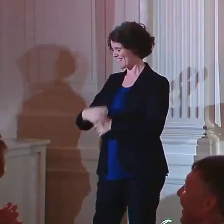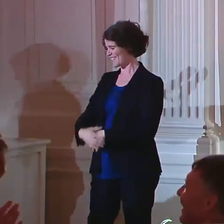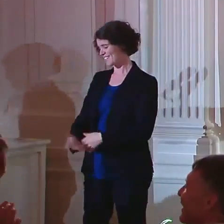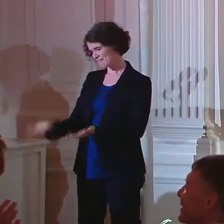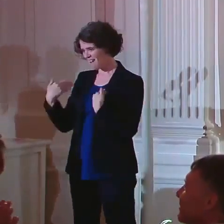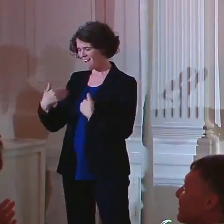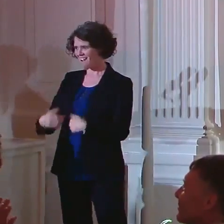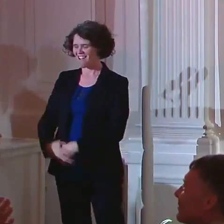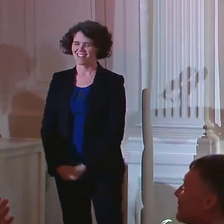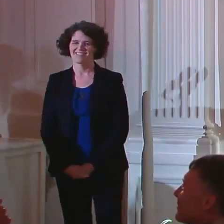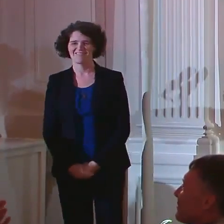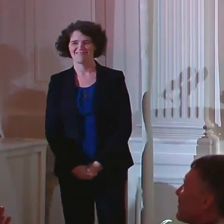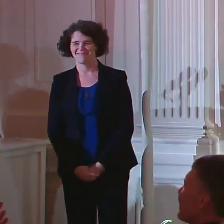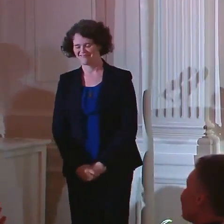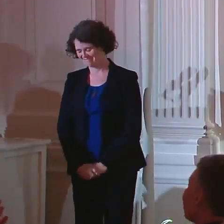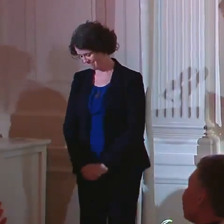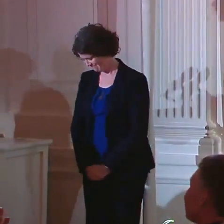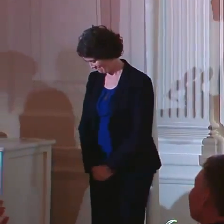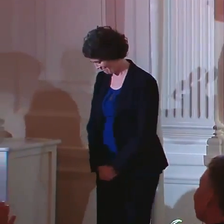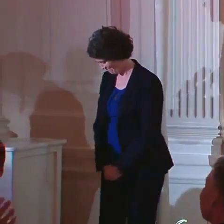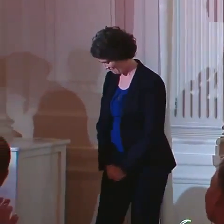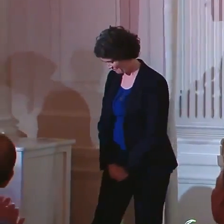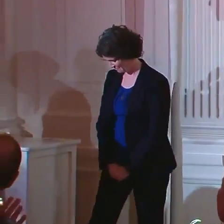Come on. Come on. man.